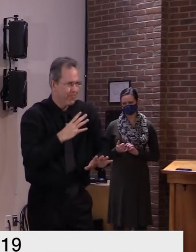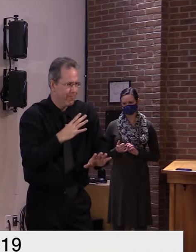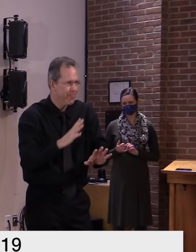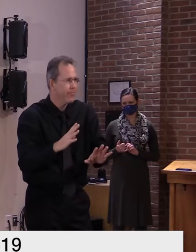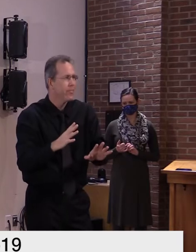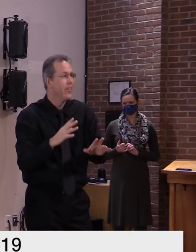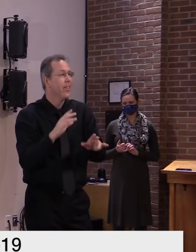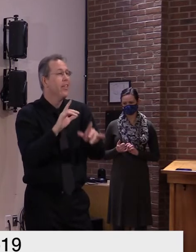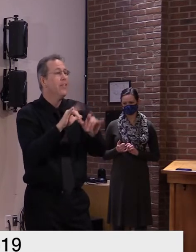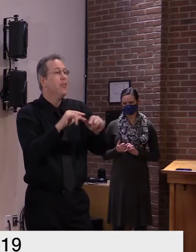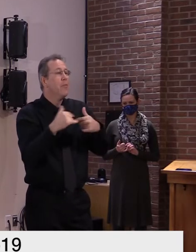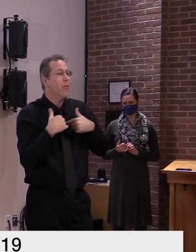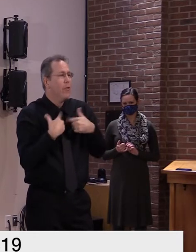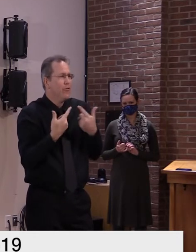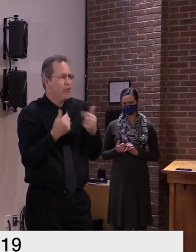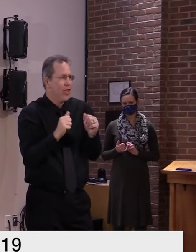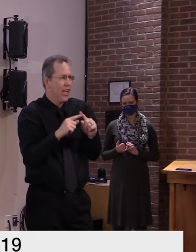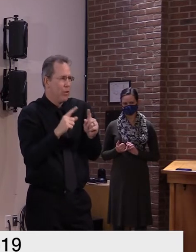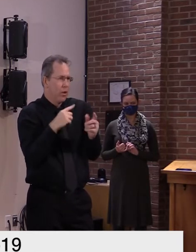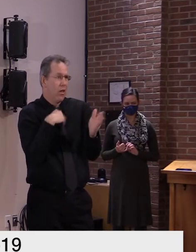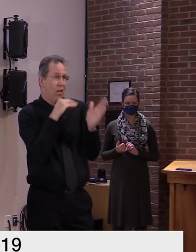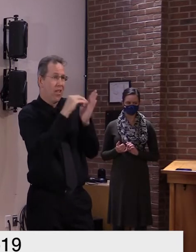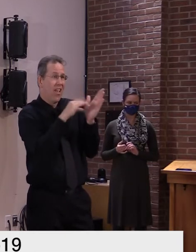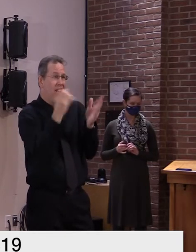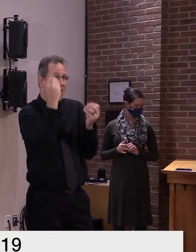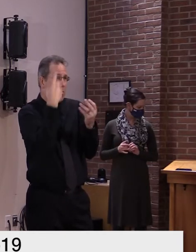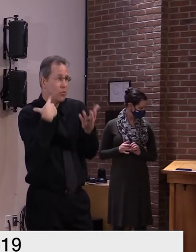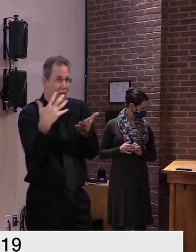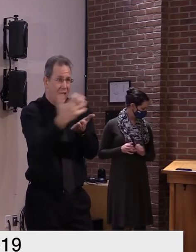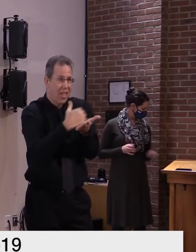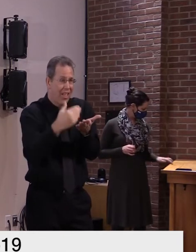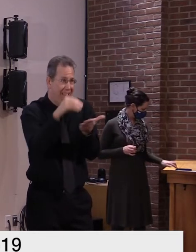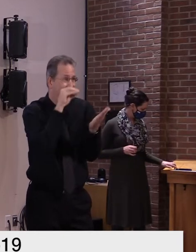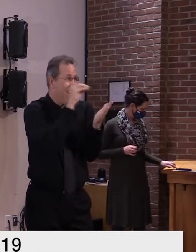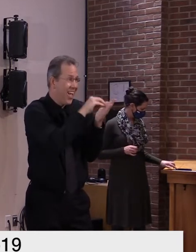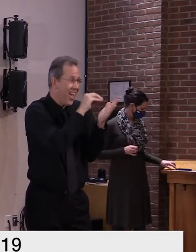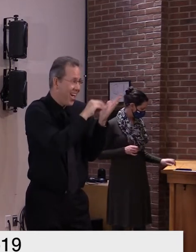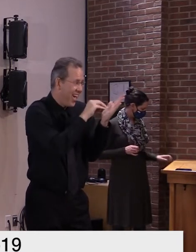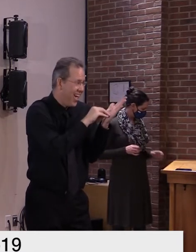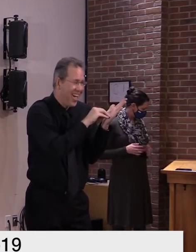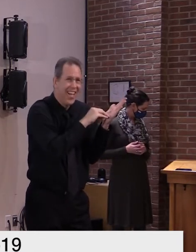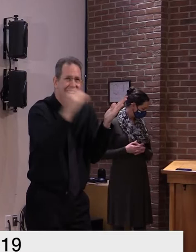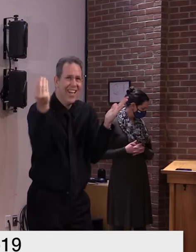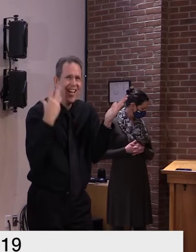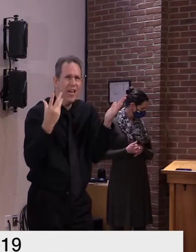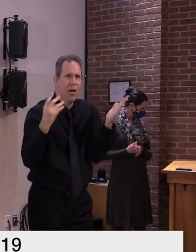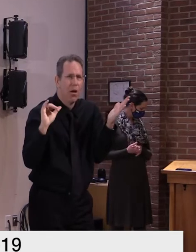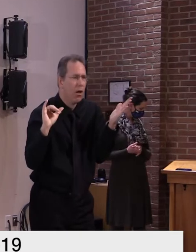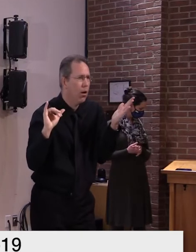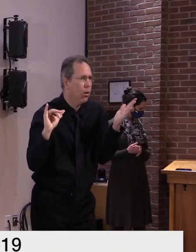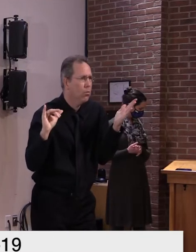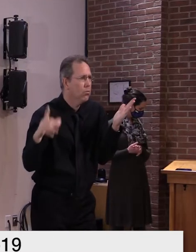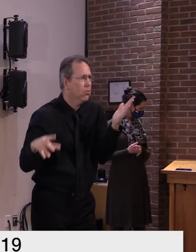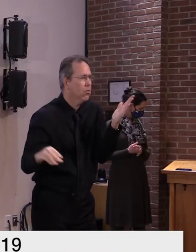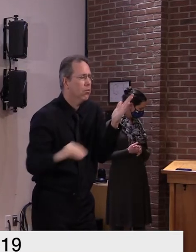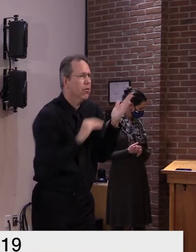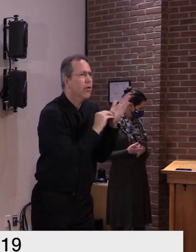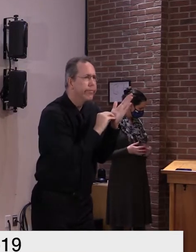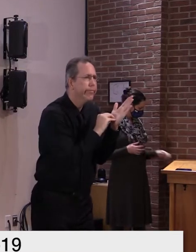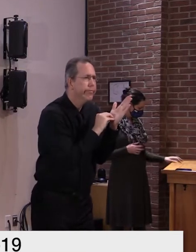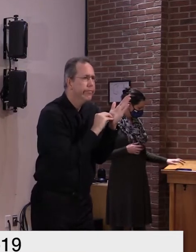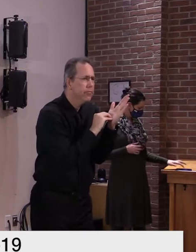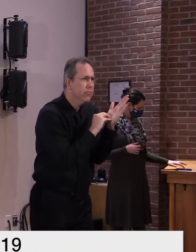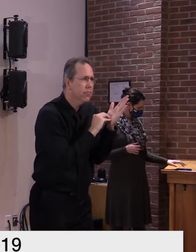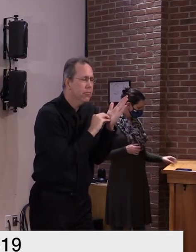works however every day even though that's how it looks on that graph we get a clear accounting